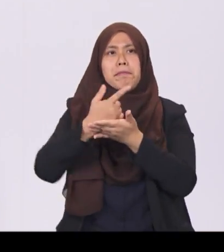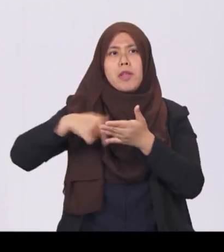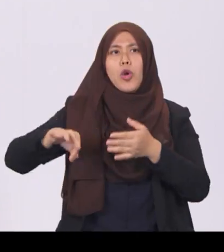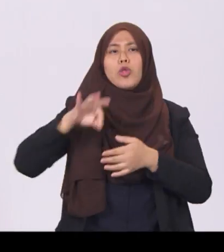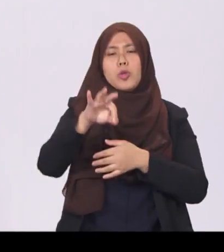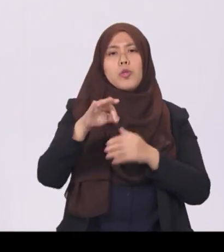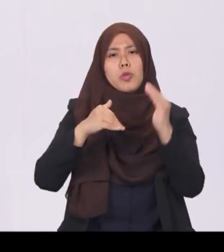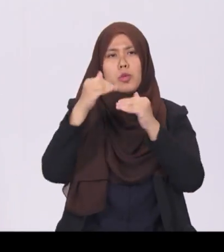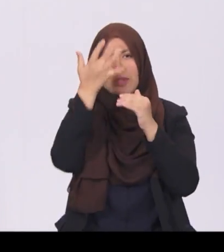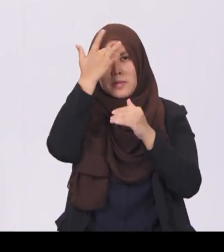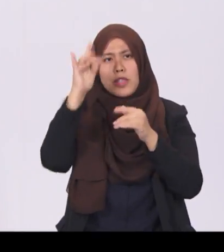Singaporeans to enjoy.